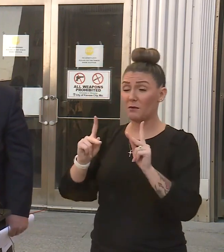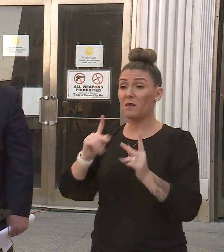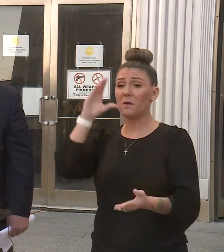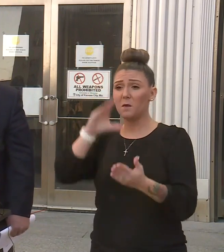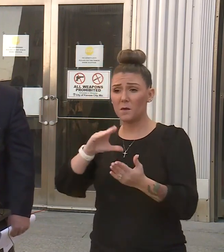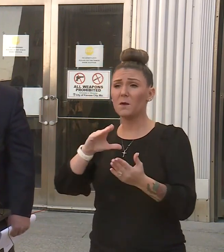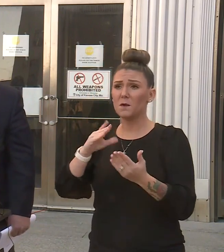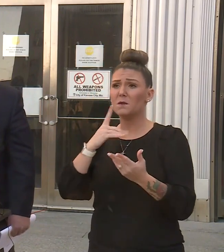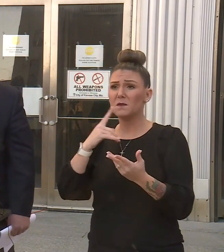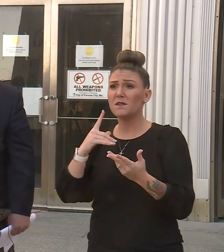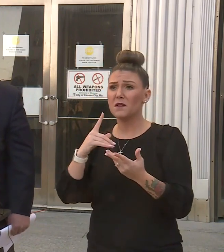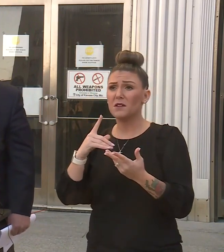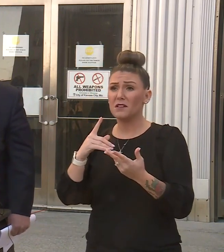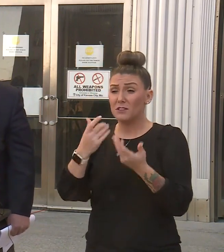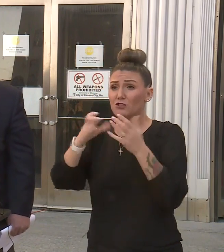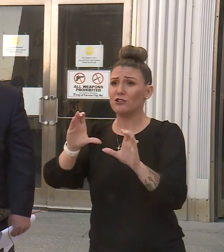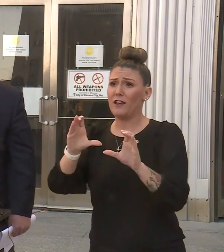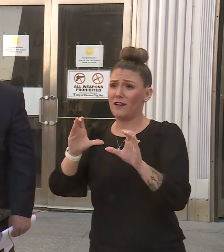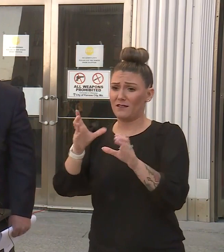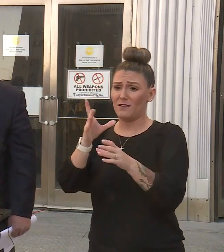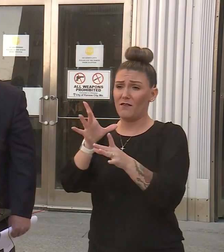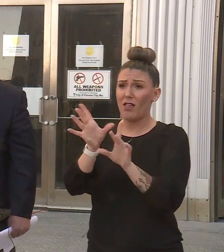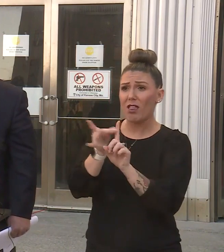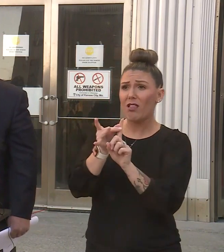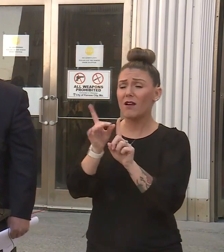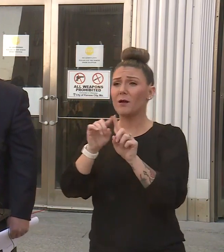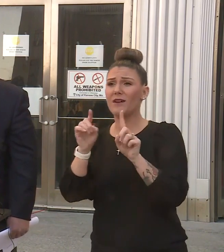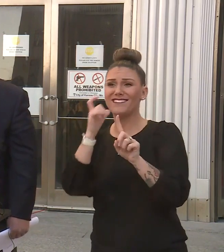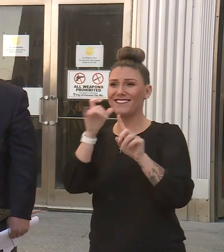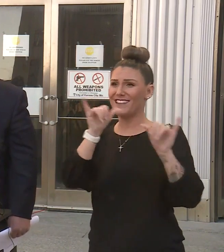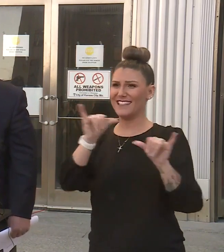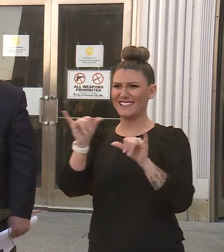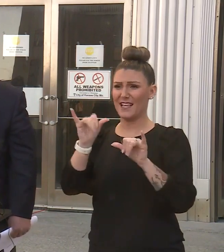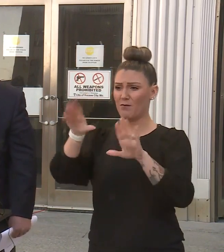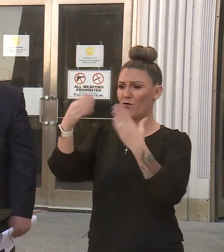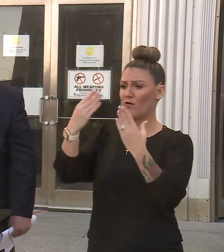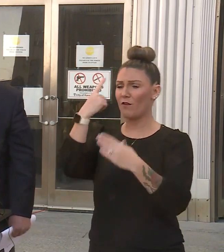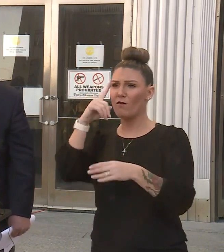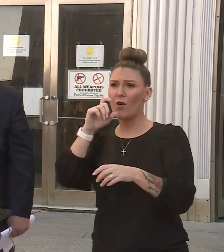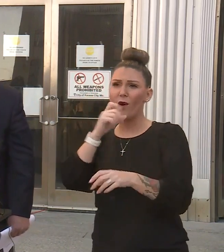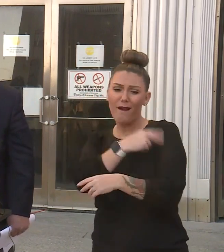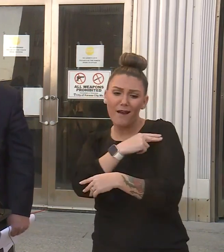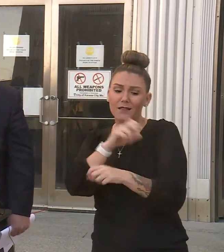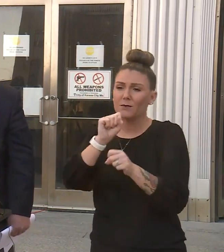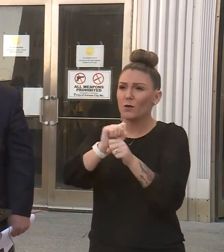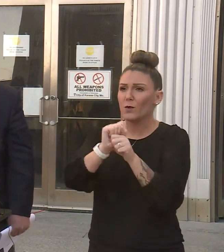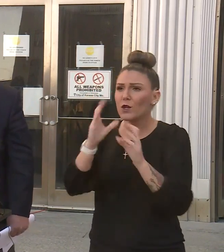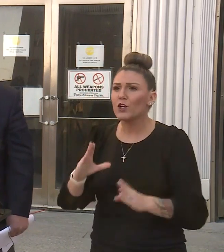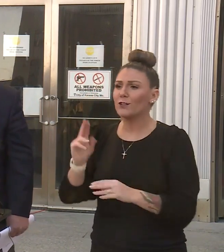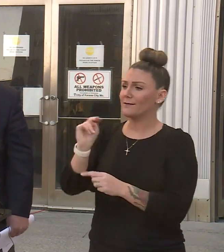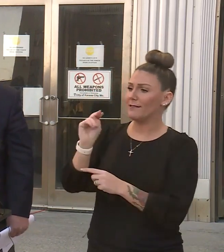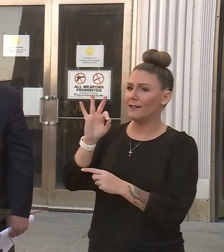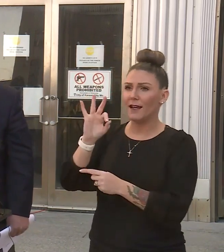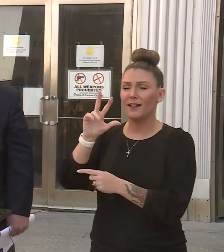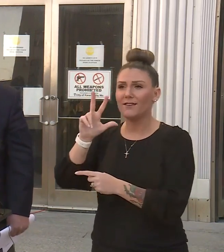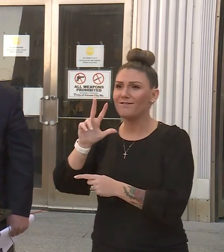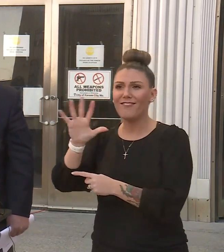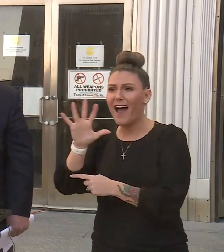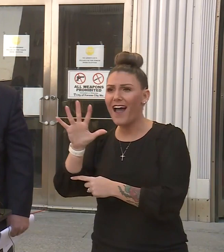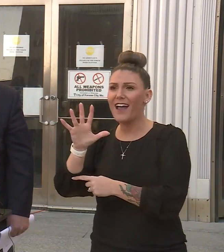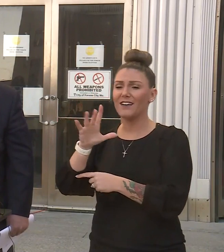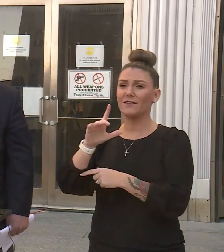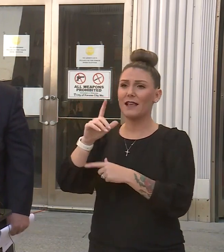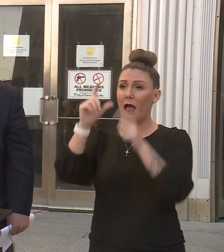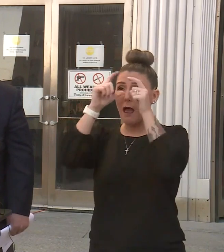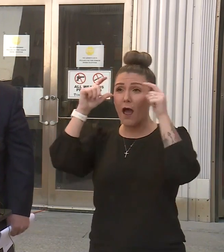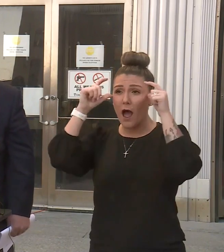you getting it a lot, but it's not the same as what we provide for hospital workers with N95s and eye shields, face